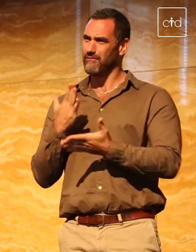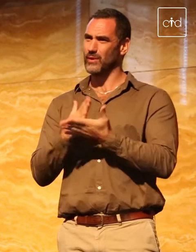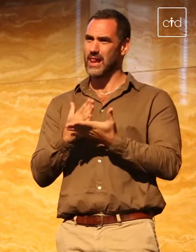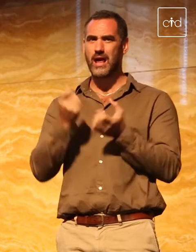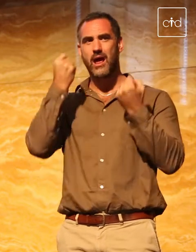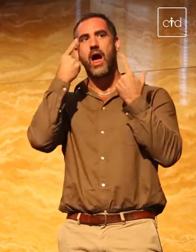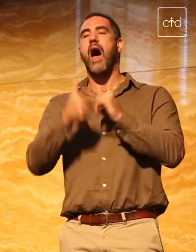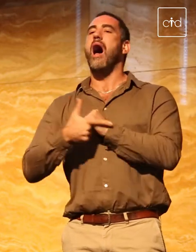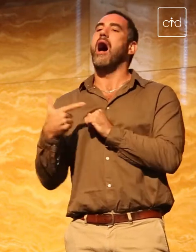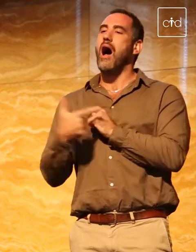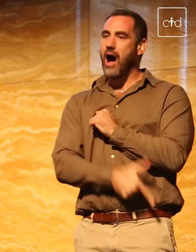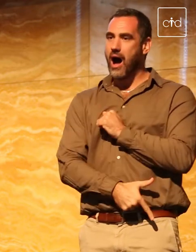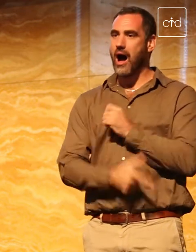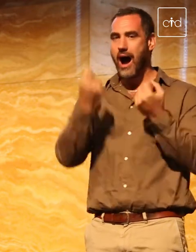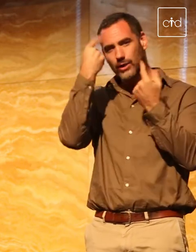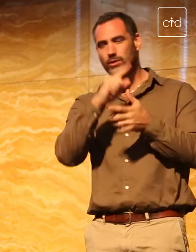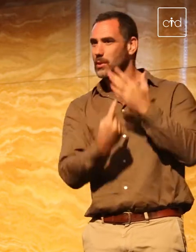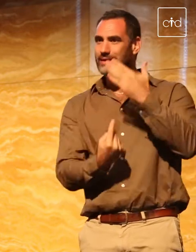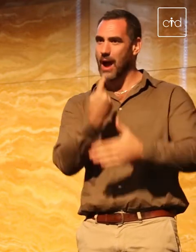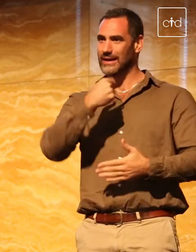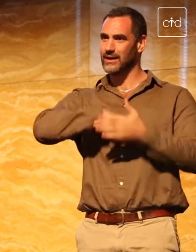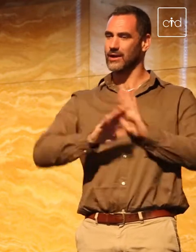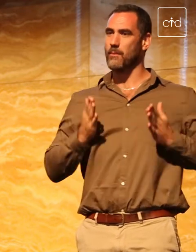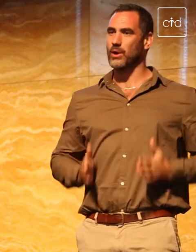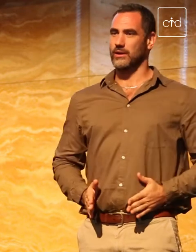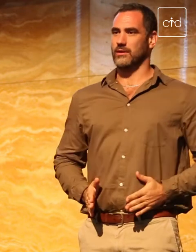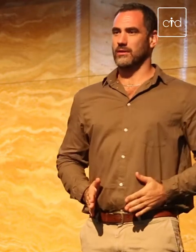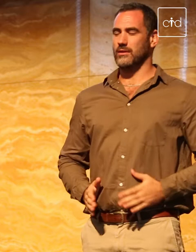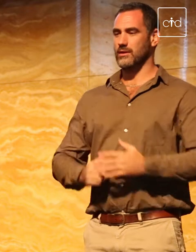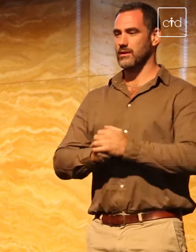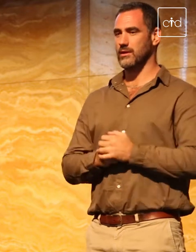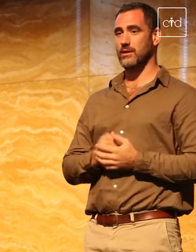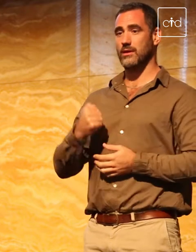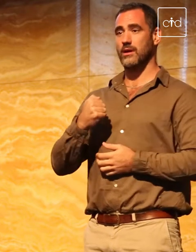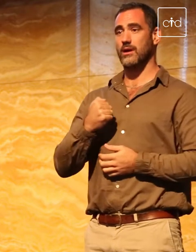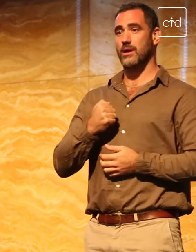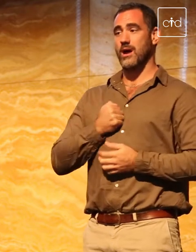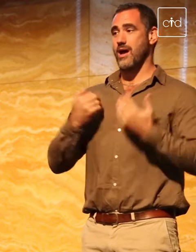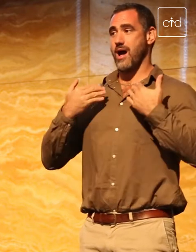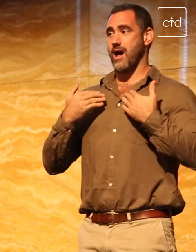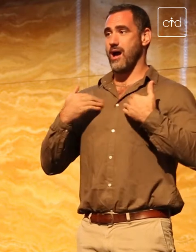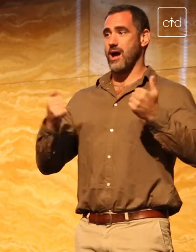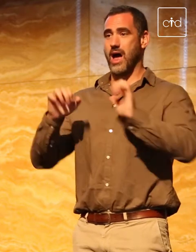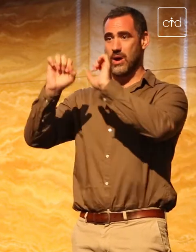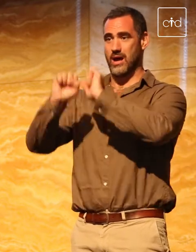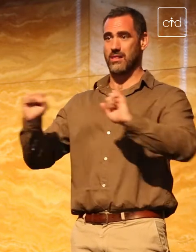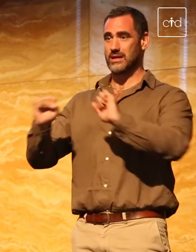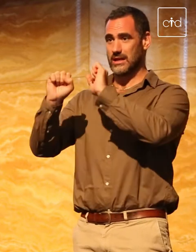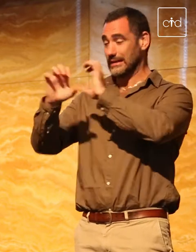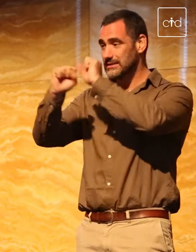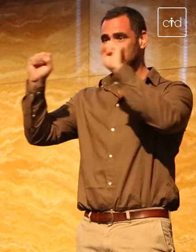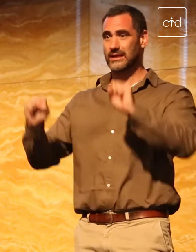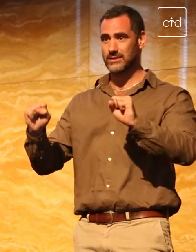That is the challenge for us, to make sure that in a very big health system and in allied systems that operate with health,